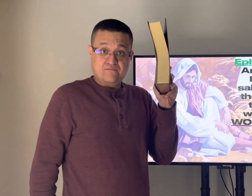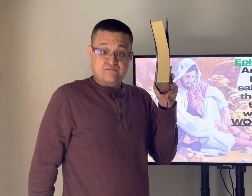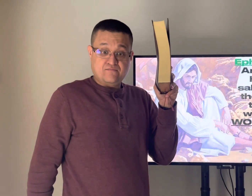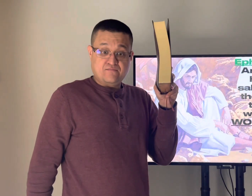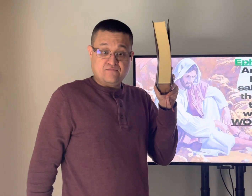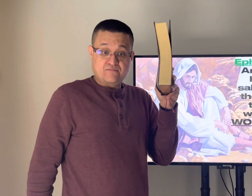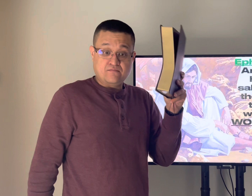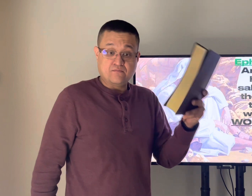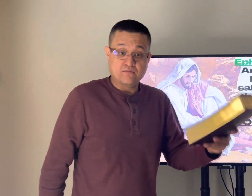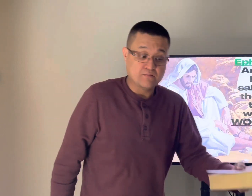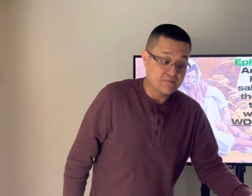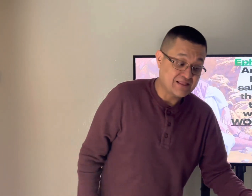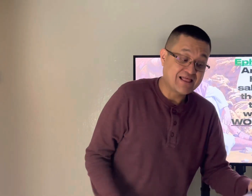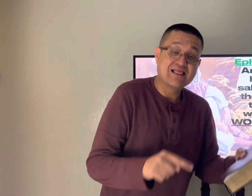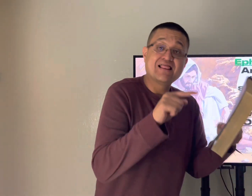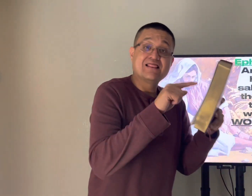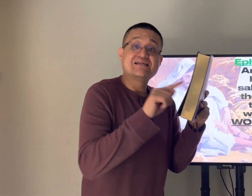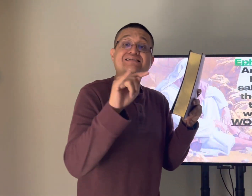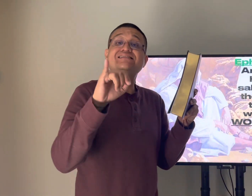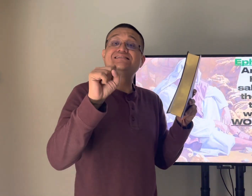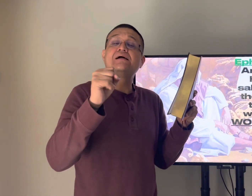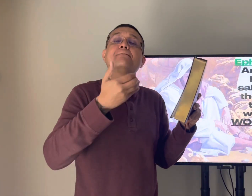ephesians is because it's very important to have the word of god